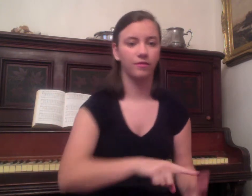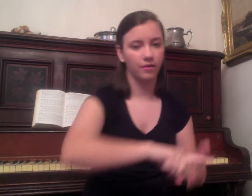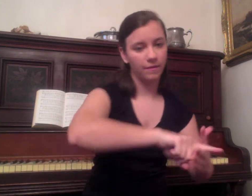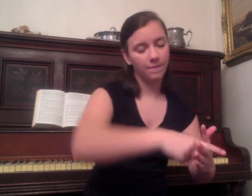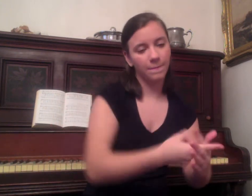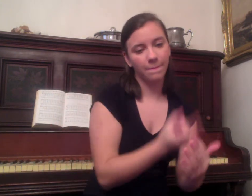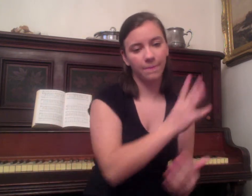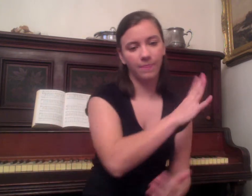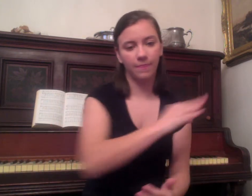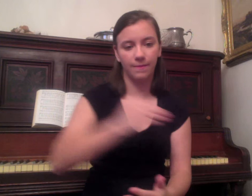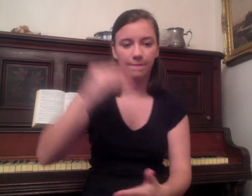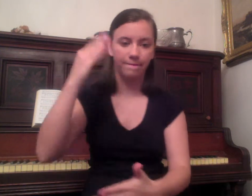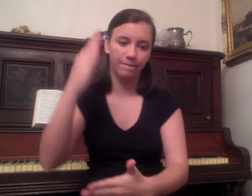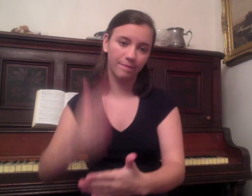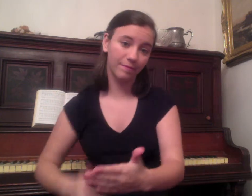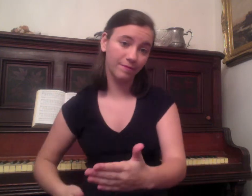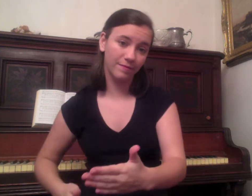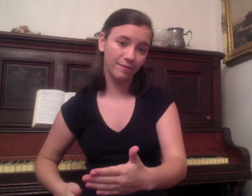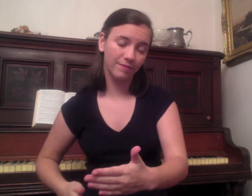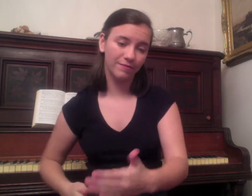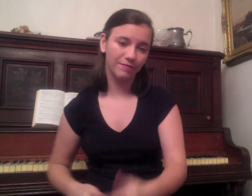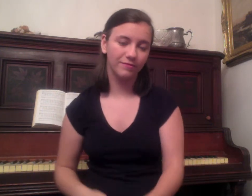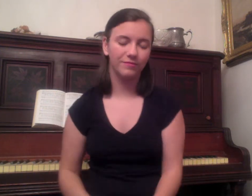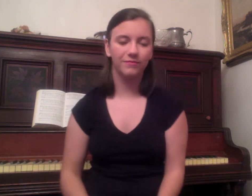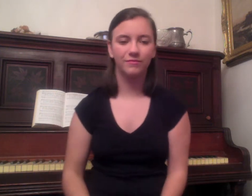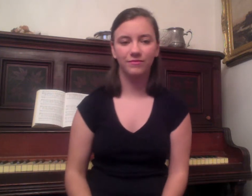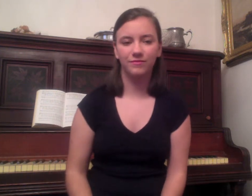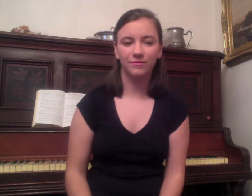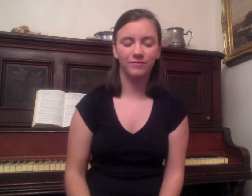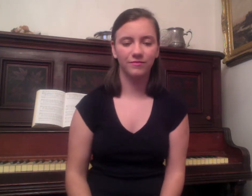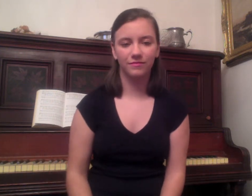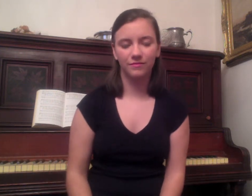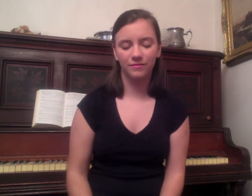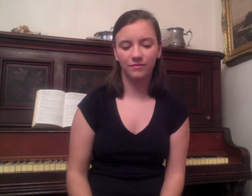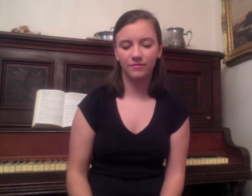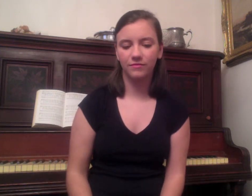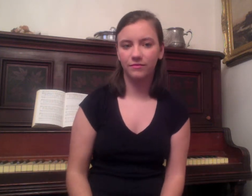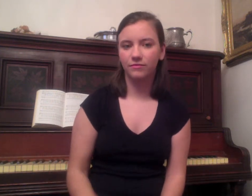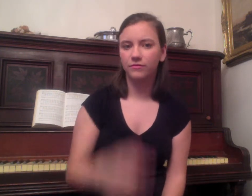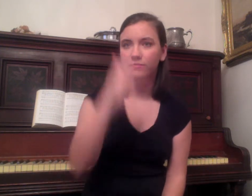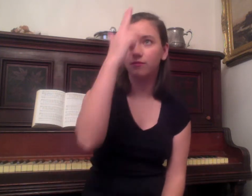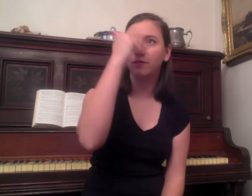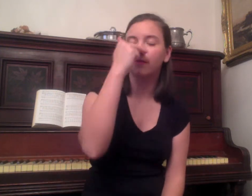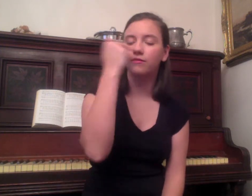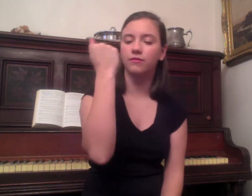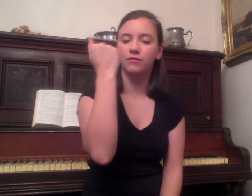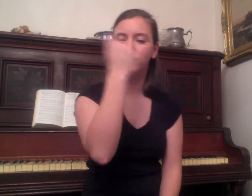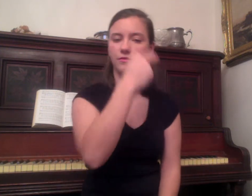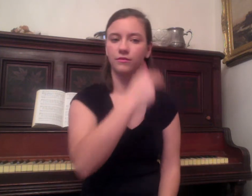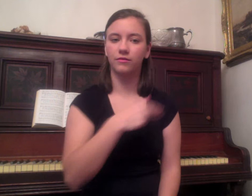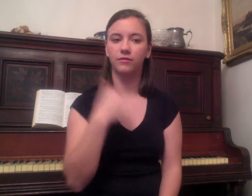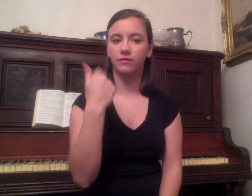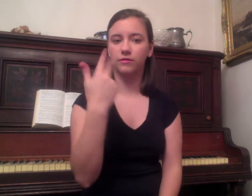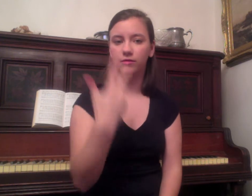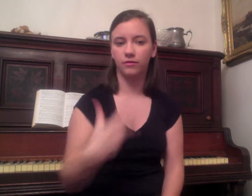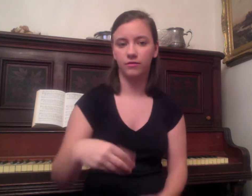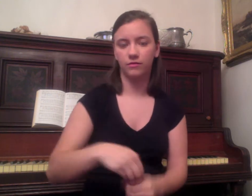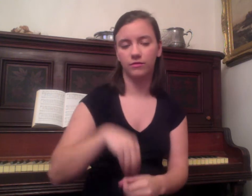beginning and the end. The God has seen